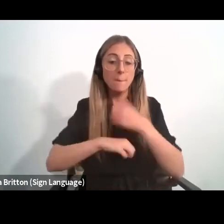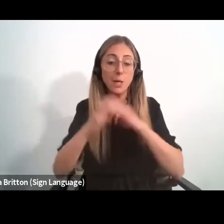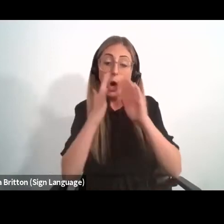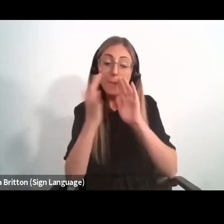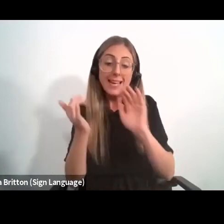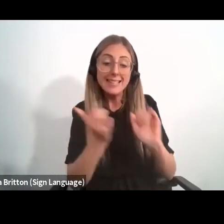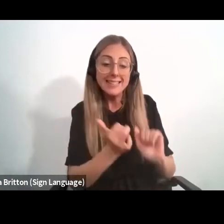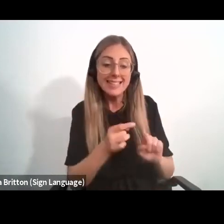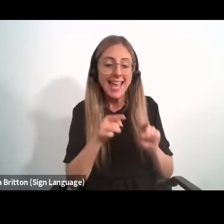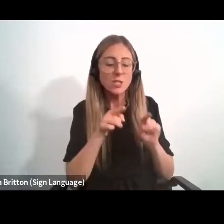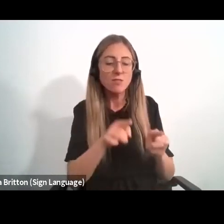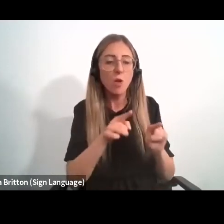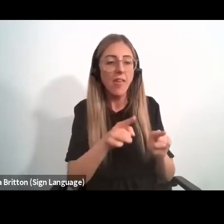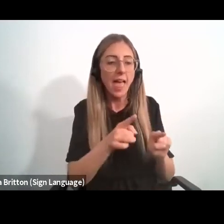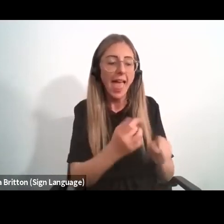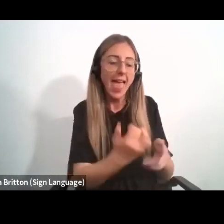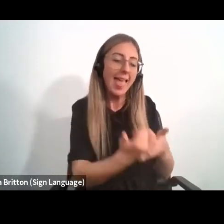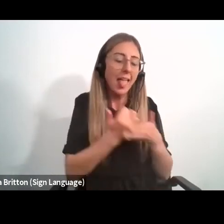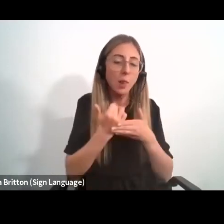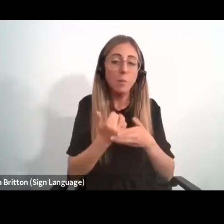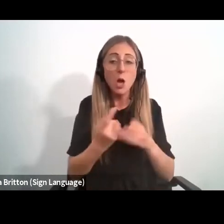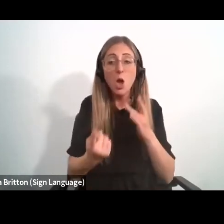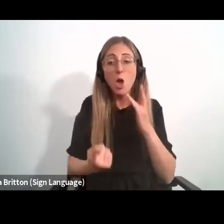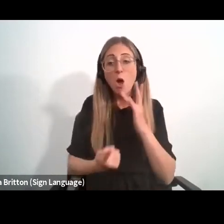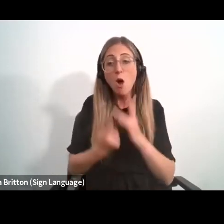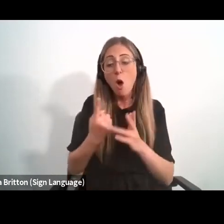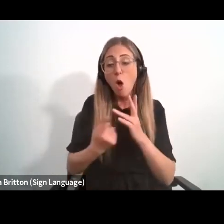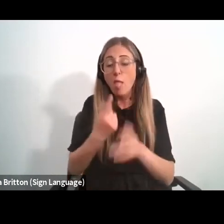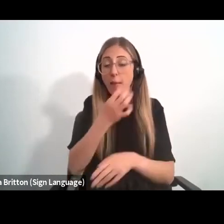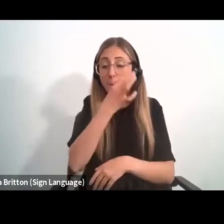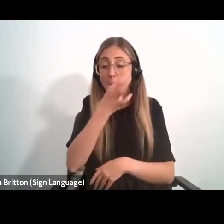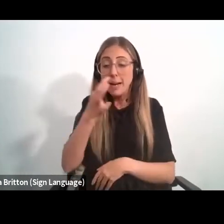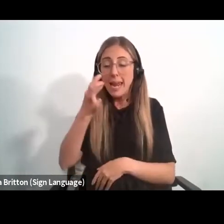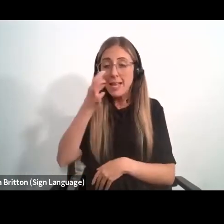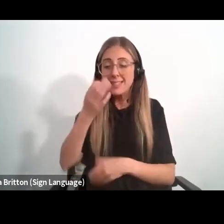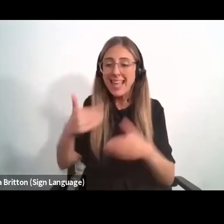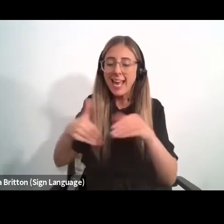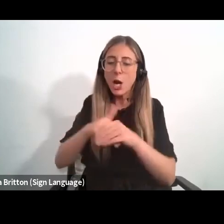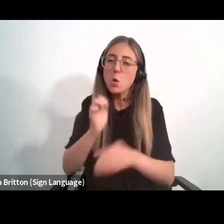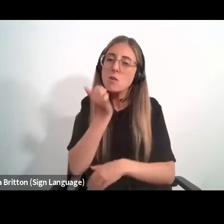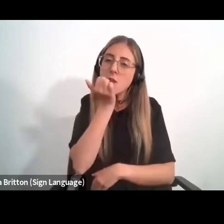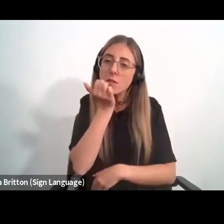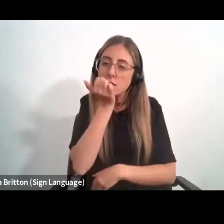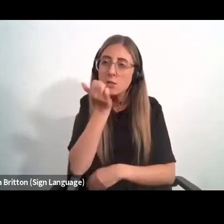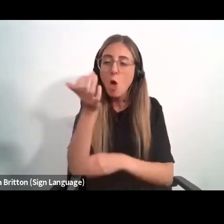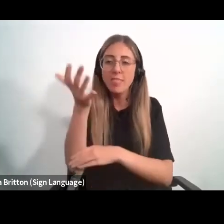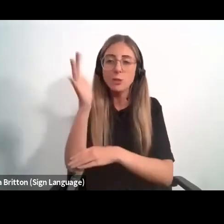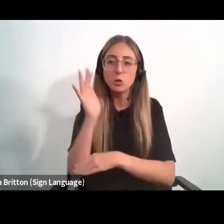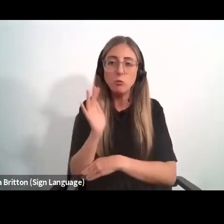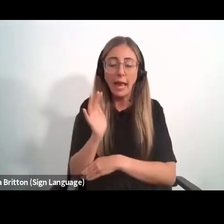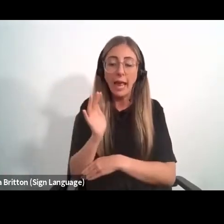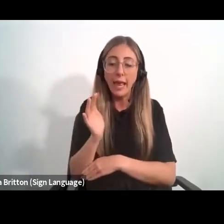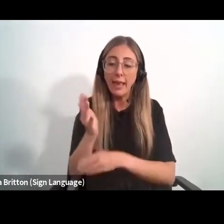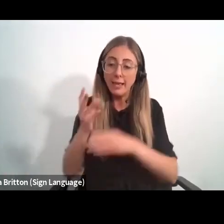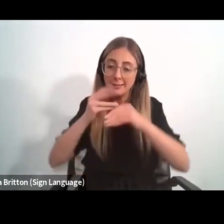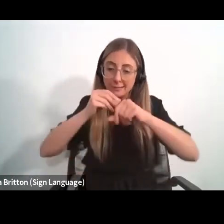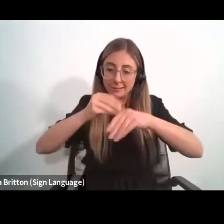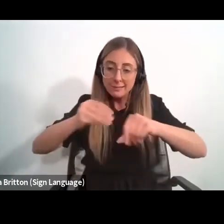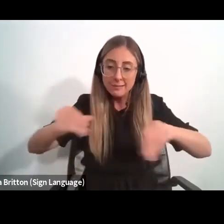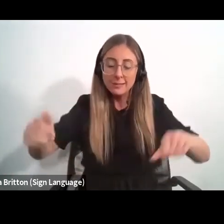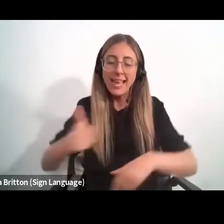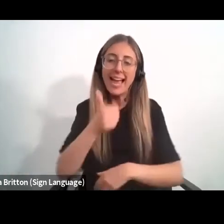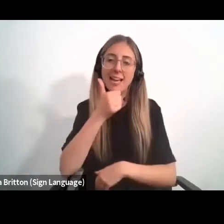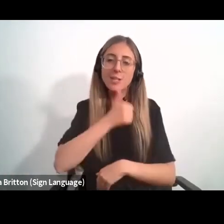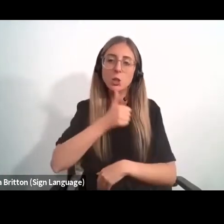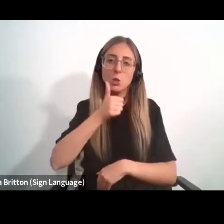their tranquilizing properties. Other extracts of African plants, including nuts of the Shea tree, seed all of the Beoba, are